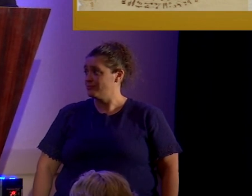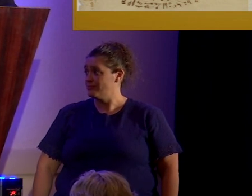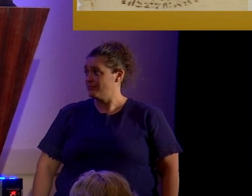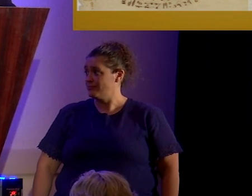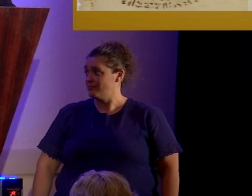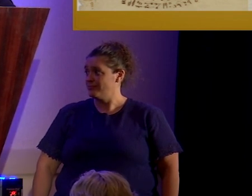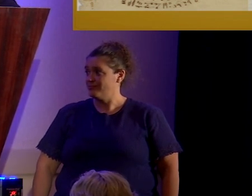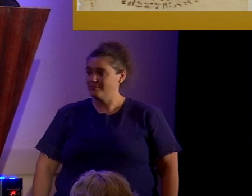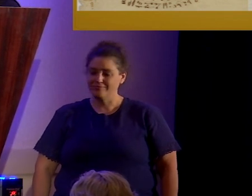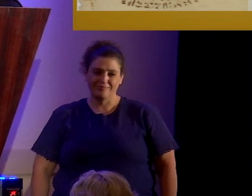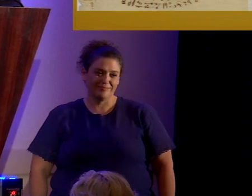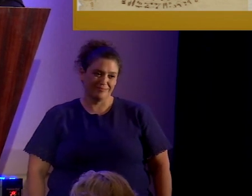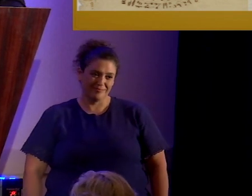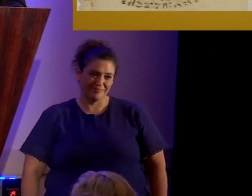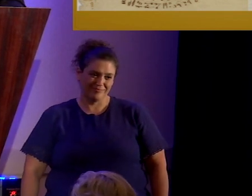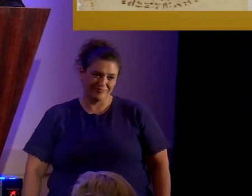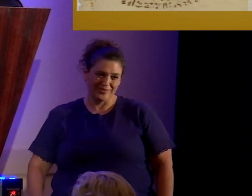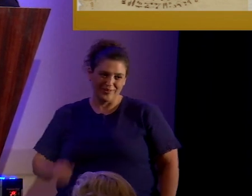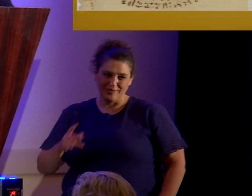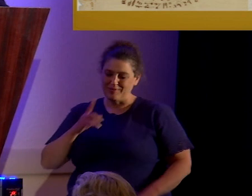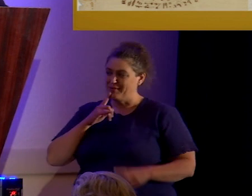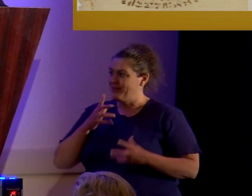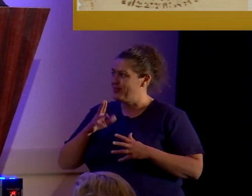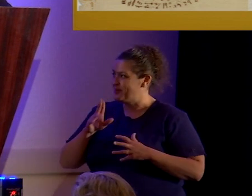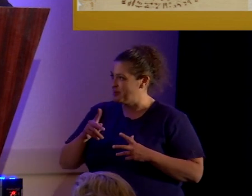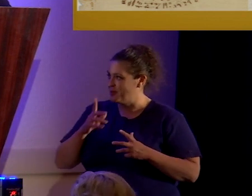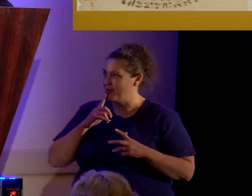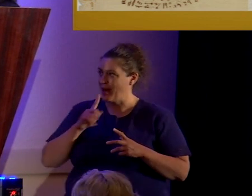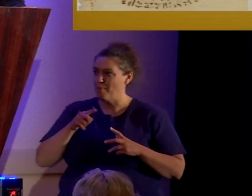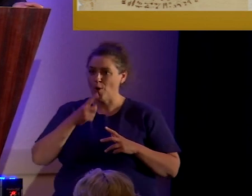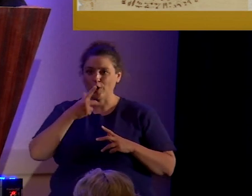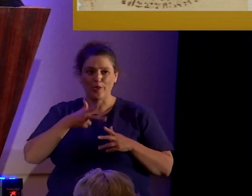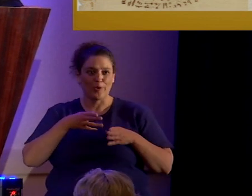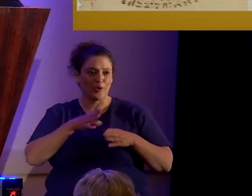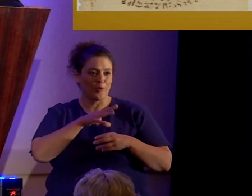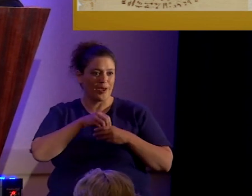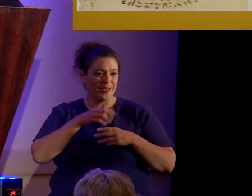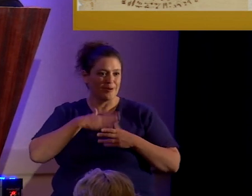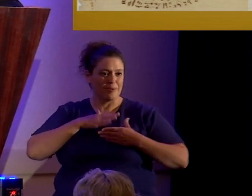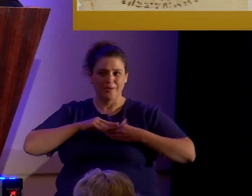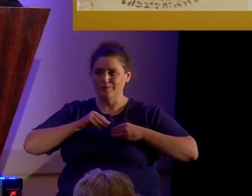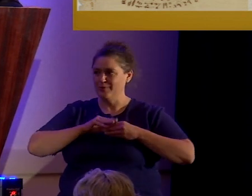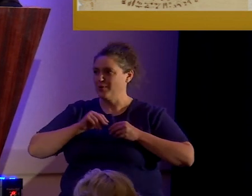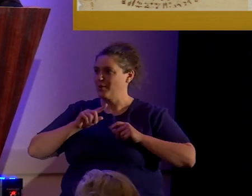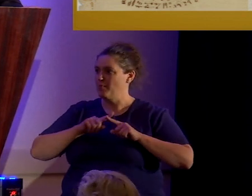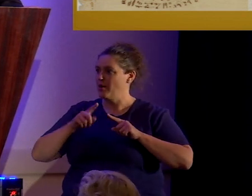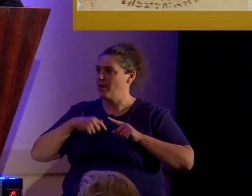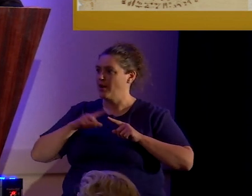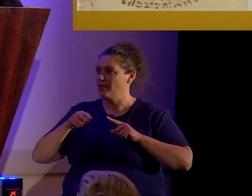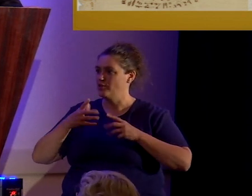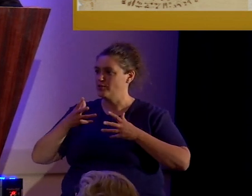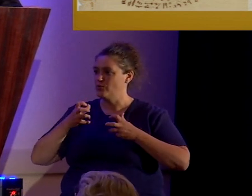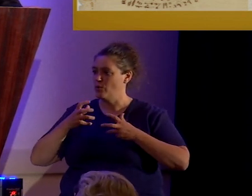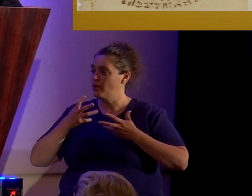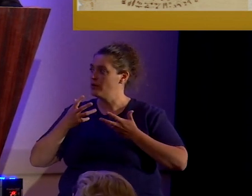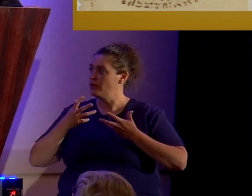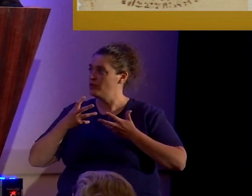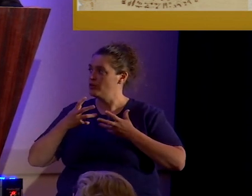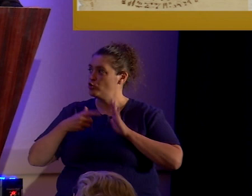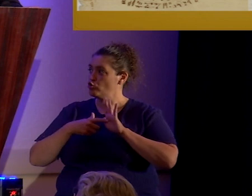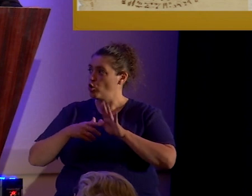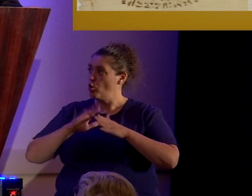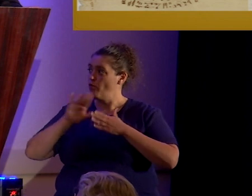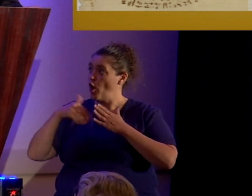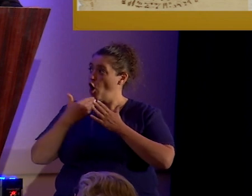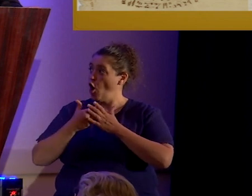Okay. Okay. Well, I'm a third of the way into my show. So, um, um, I wanted to simply show that all of